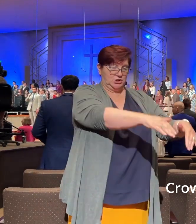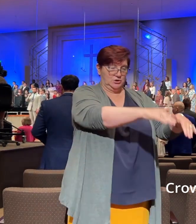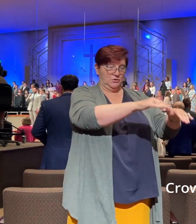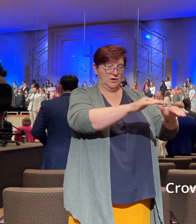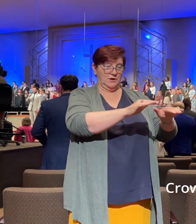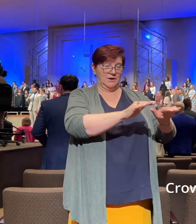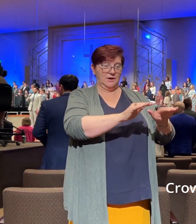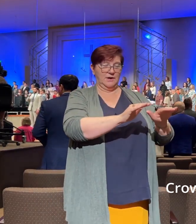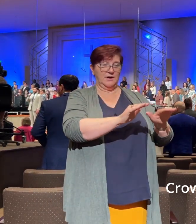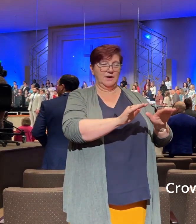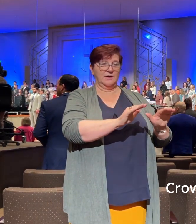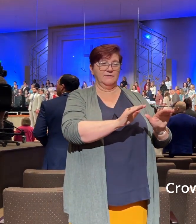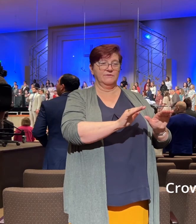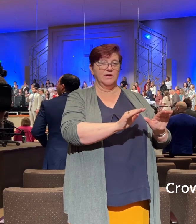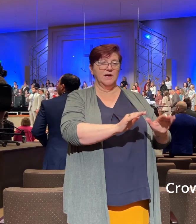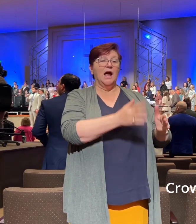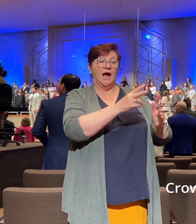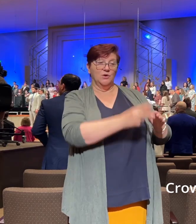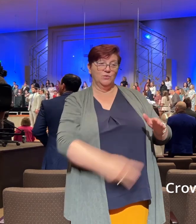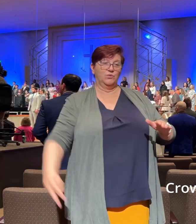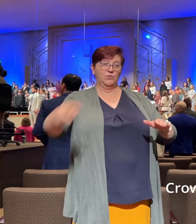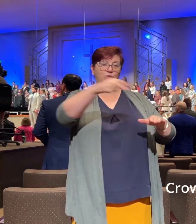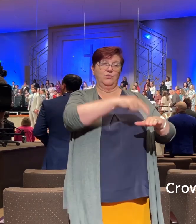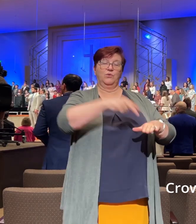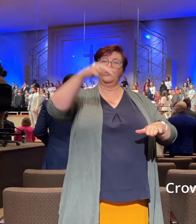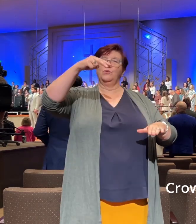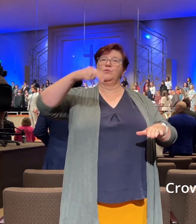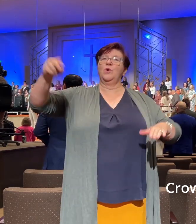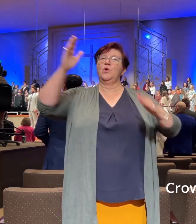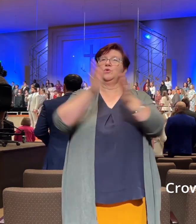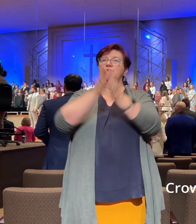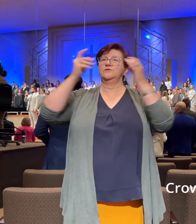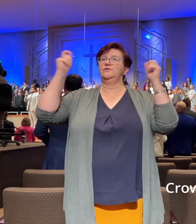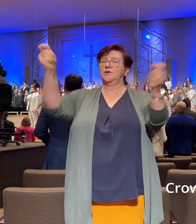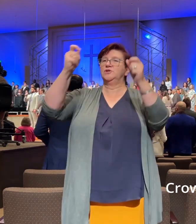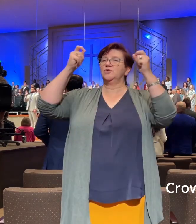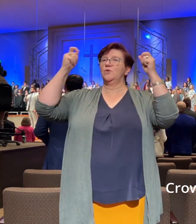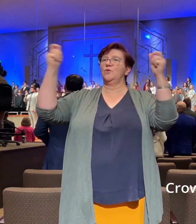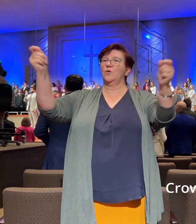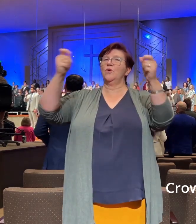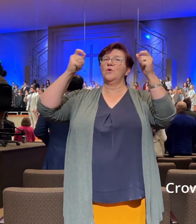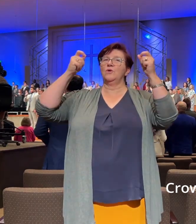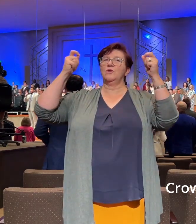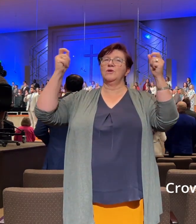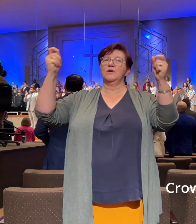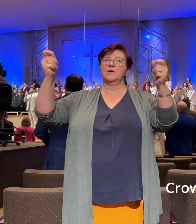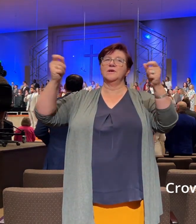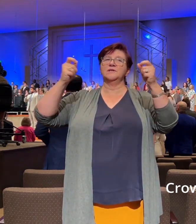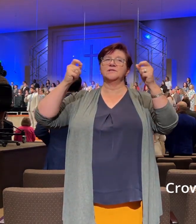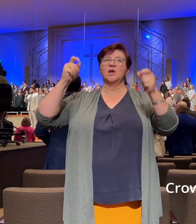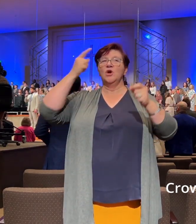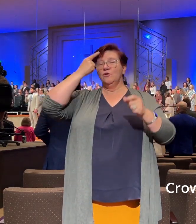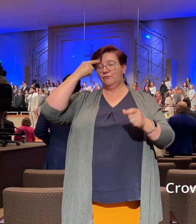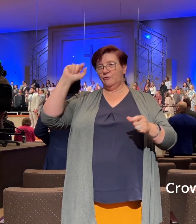grave. And those victorious to the strife for